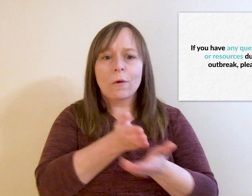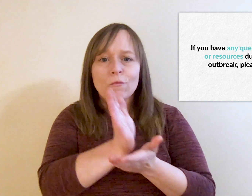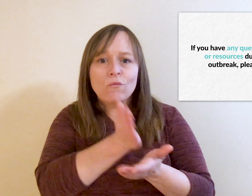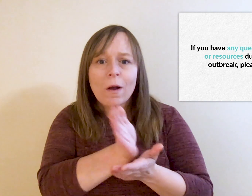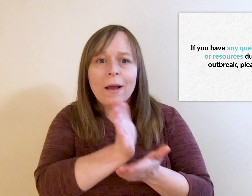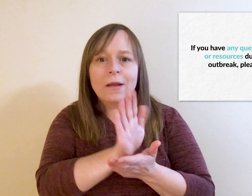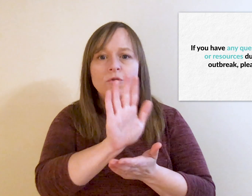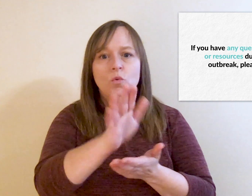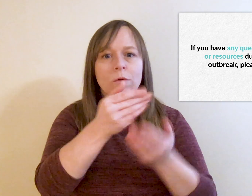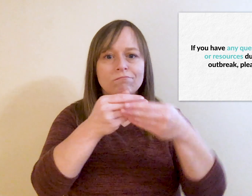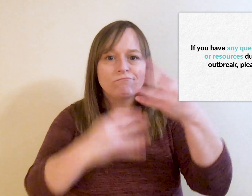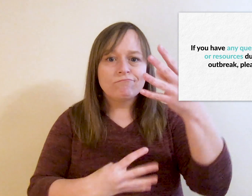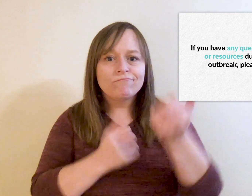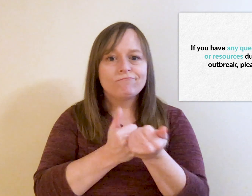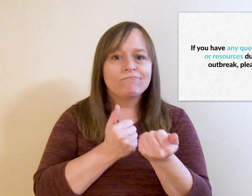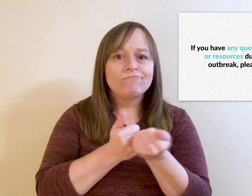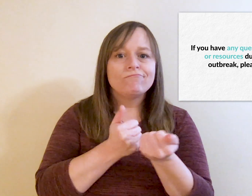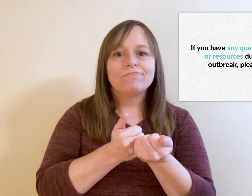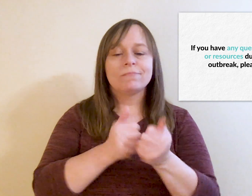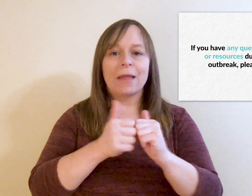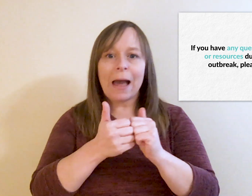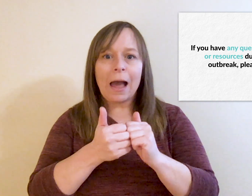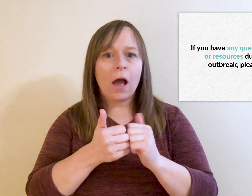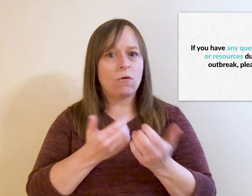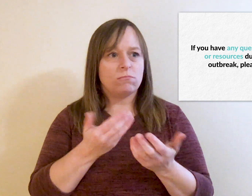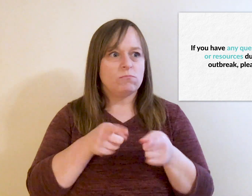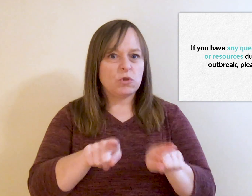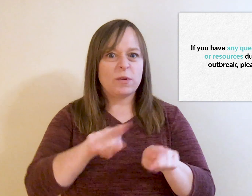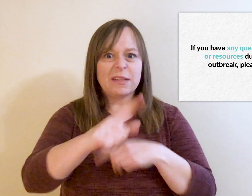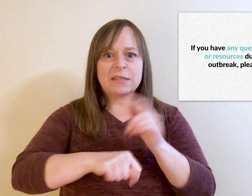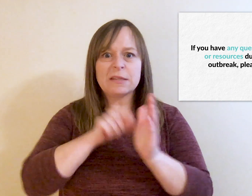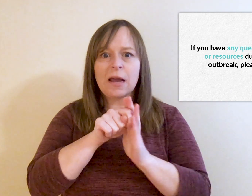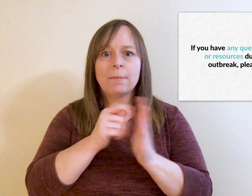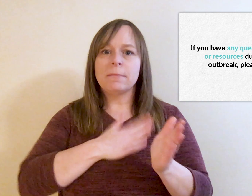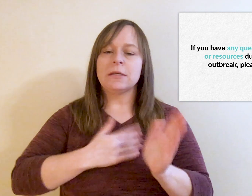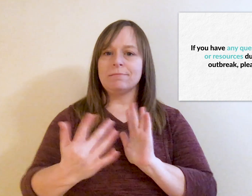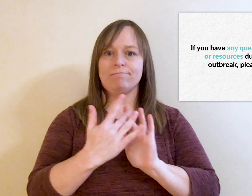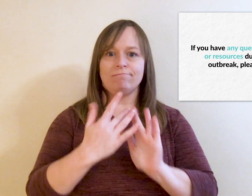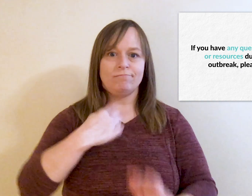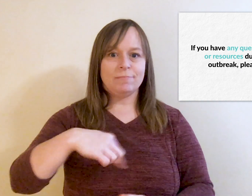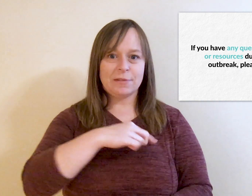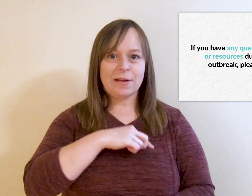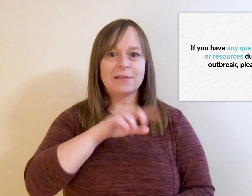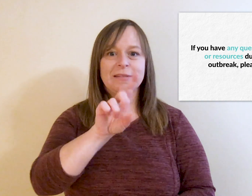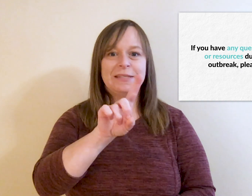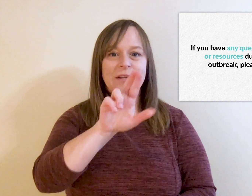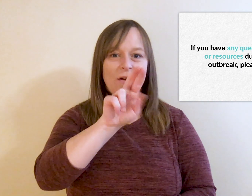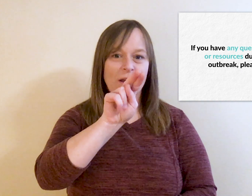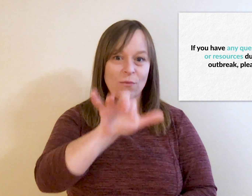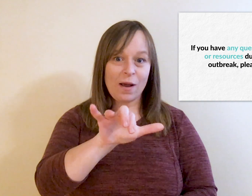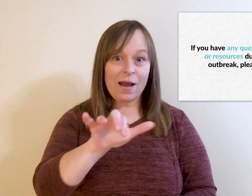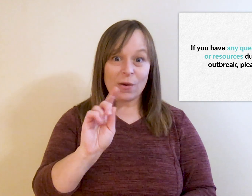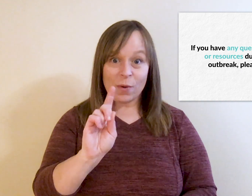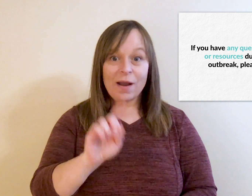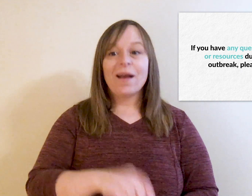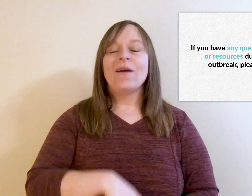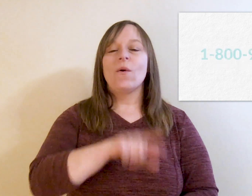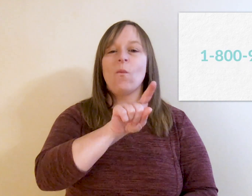about your rights or resources during the COVID-19 outbreak, please contact DRNY at